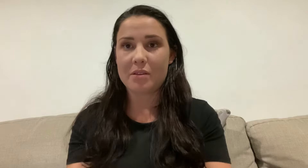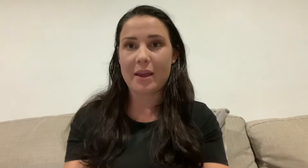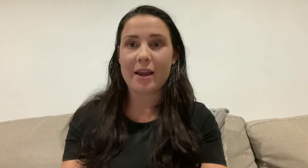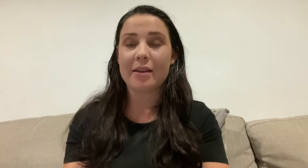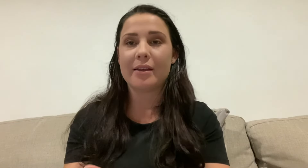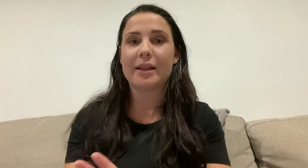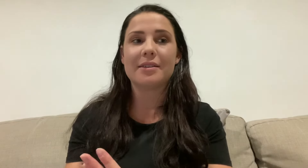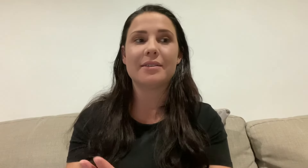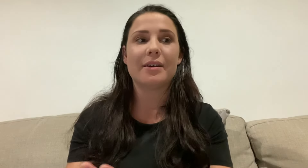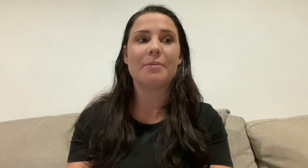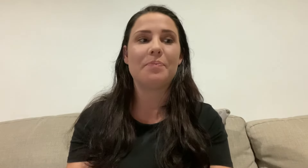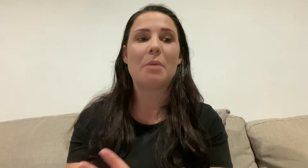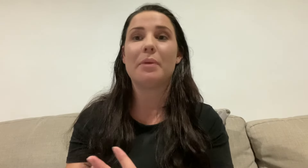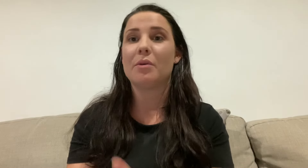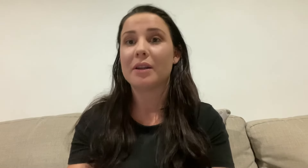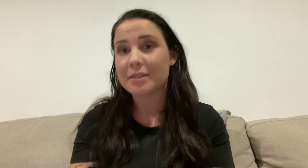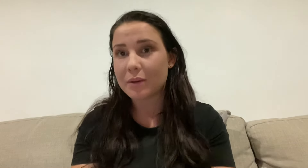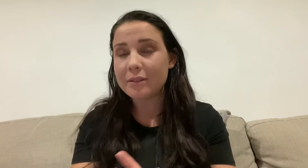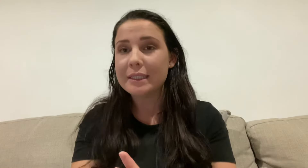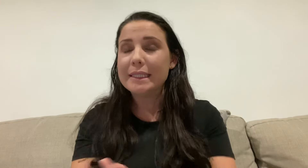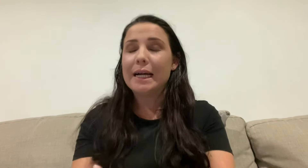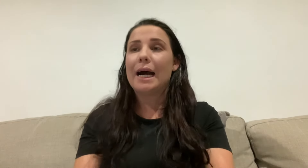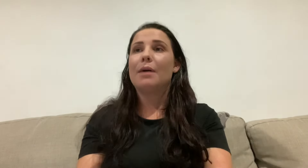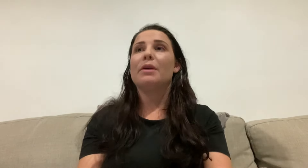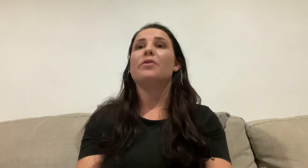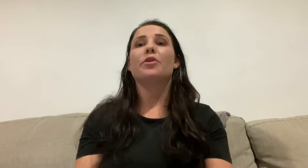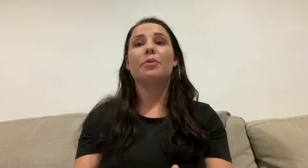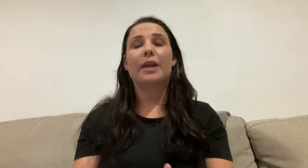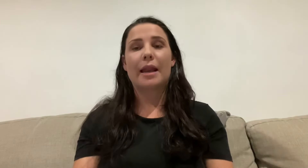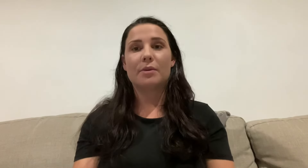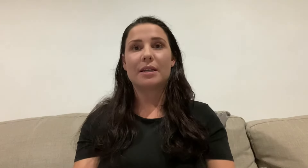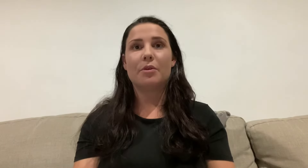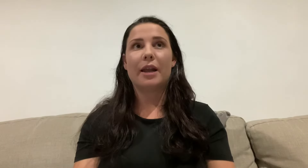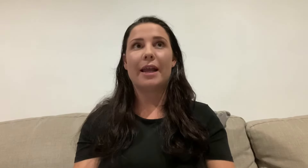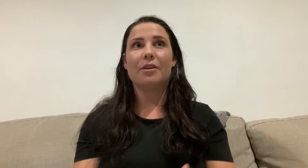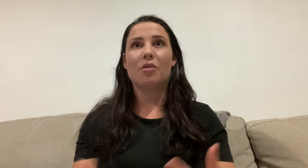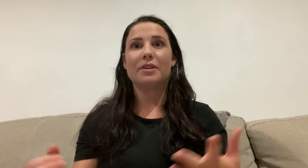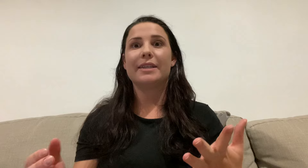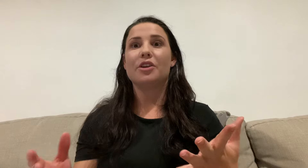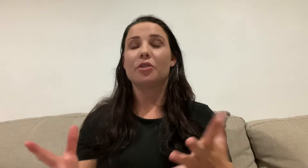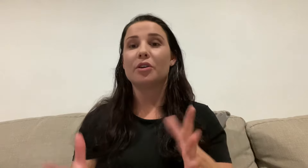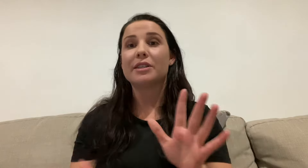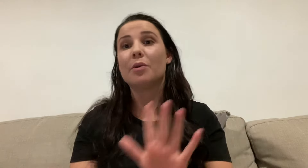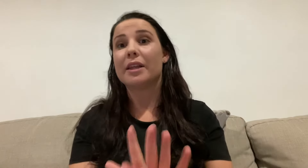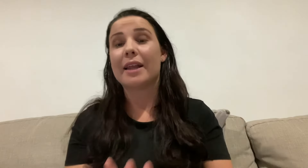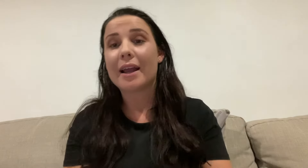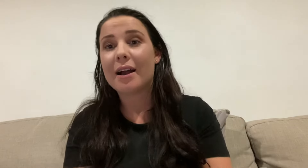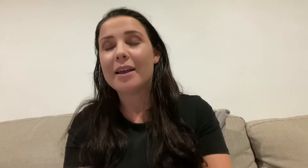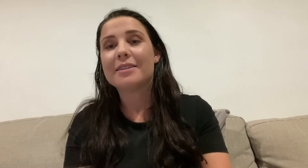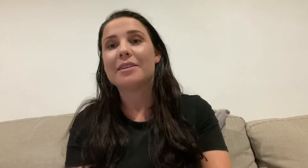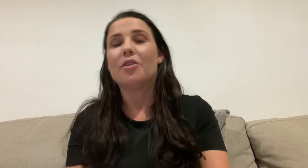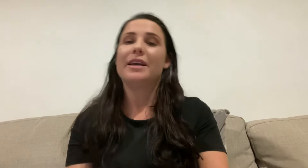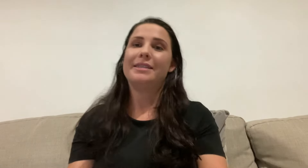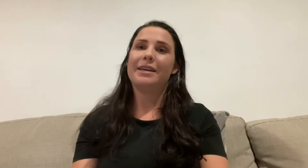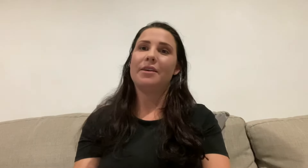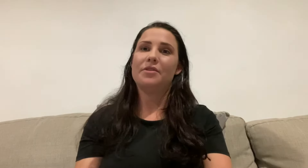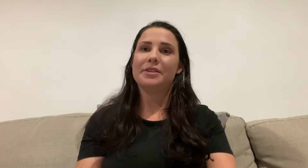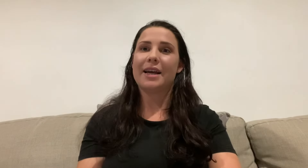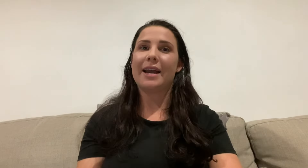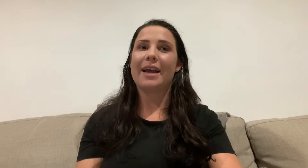me. I think that's a big one as well. Um, if you're communicating with someone and obviously you're a lot slower than they are, it's a lot easier if you say at